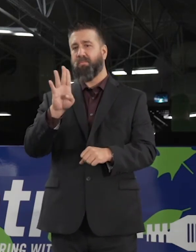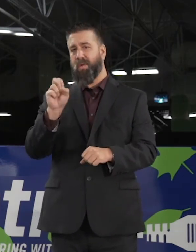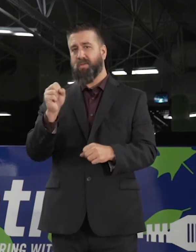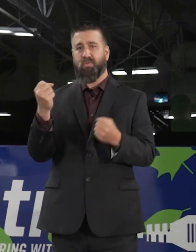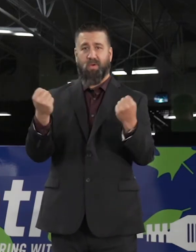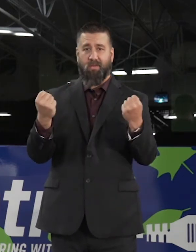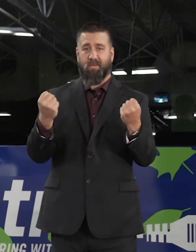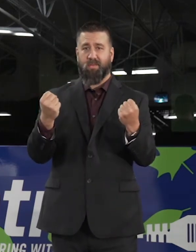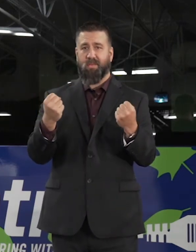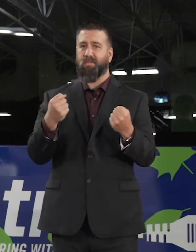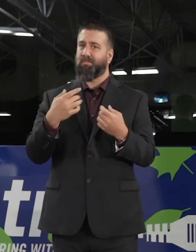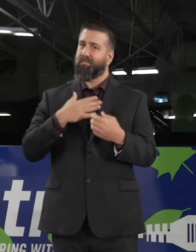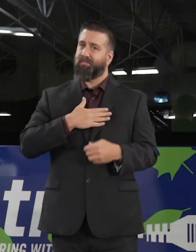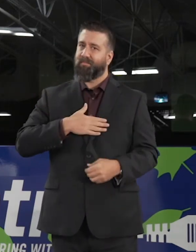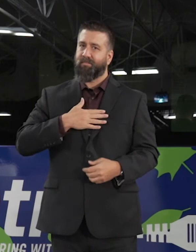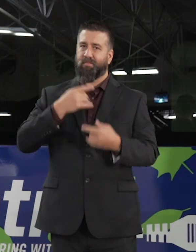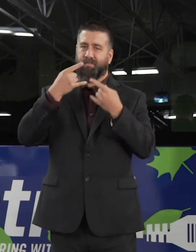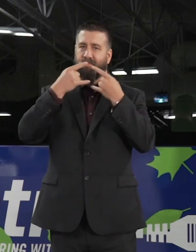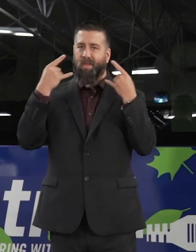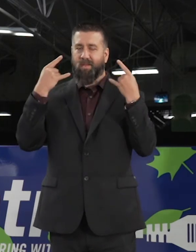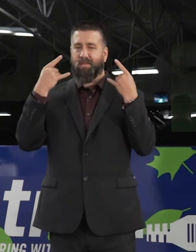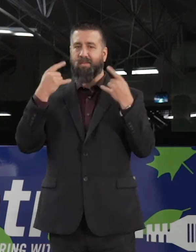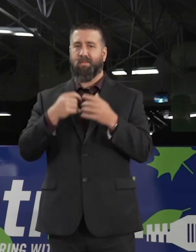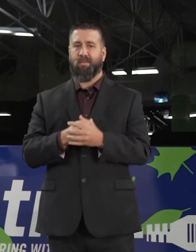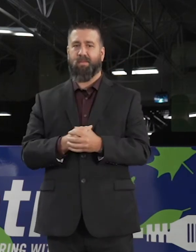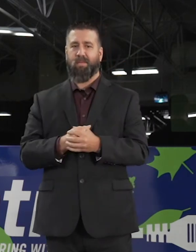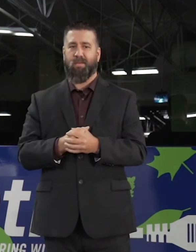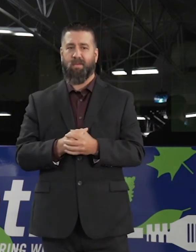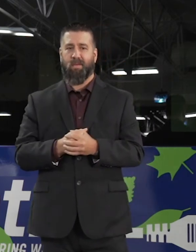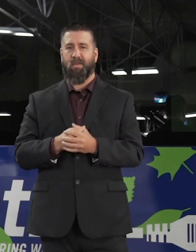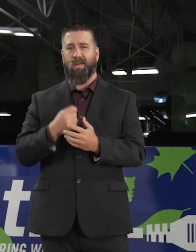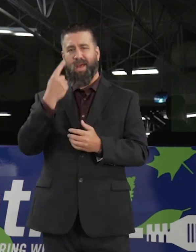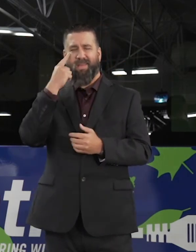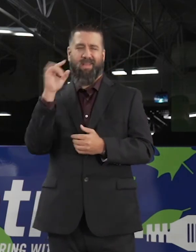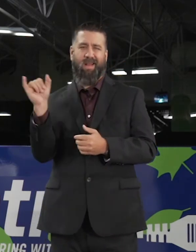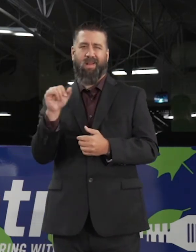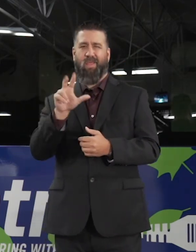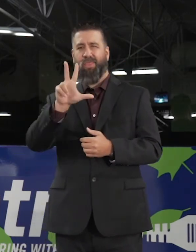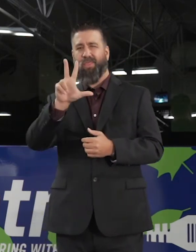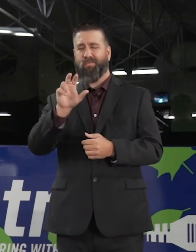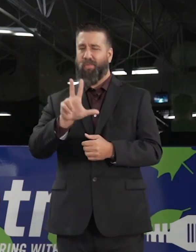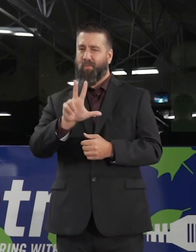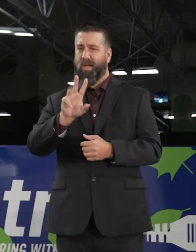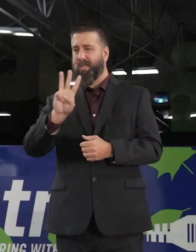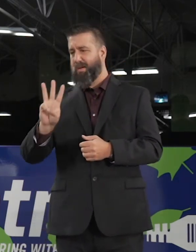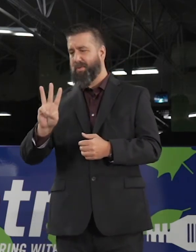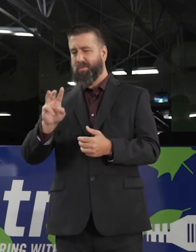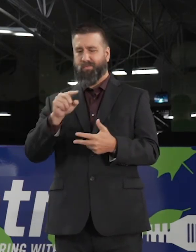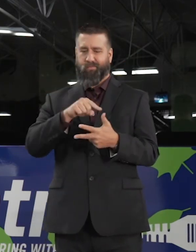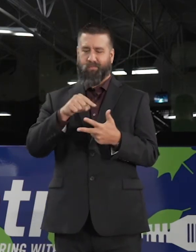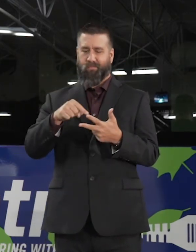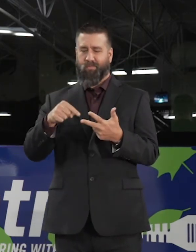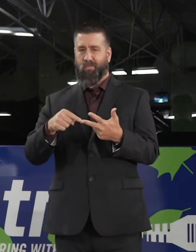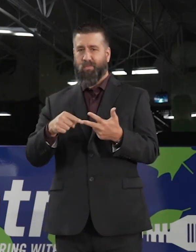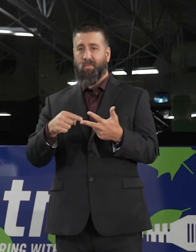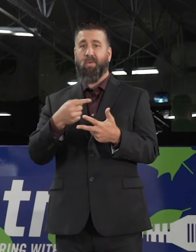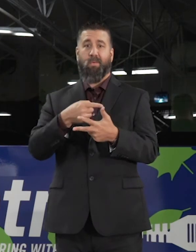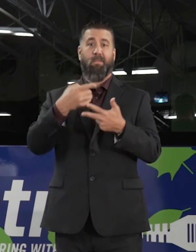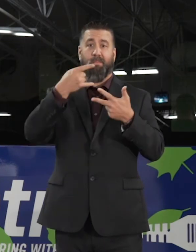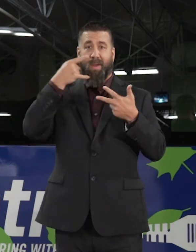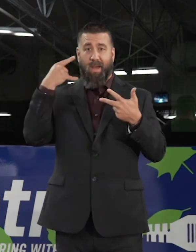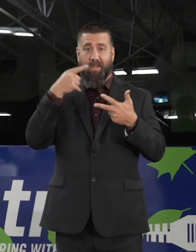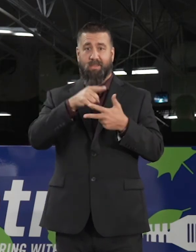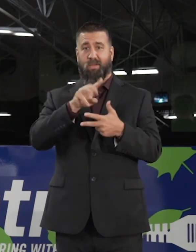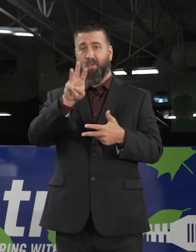a mask. I always like to think of the three W's. Wear your mask, wash your hands,